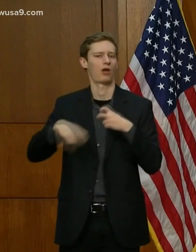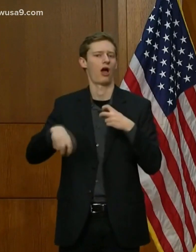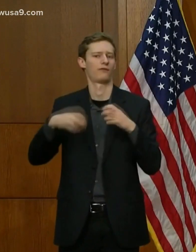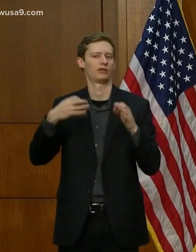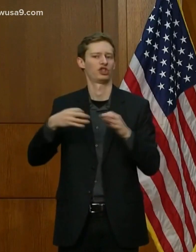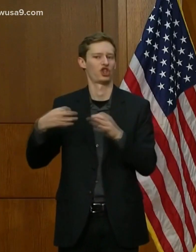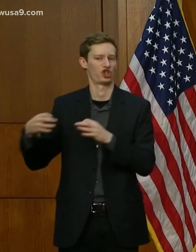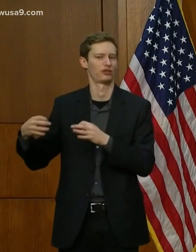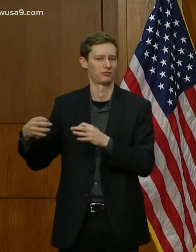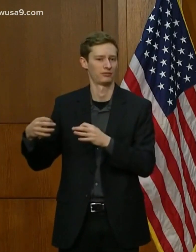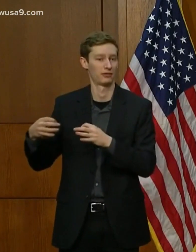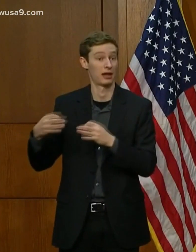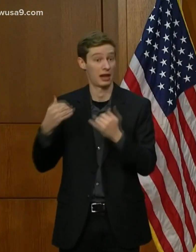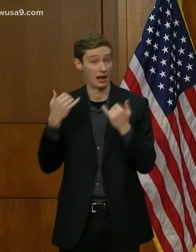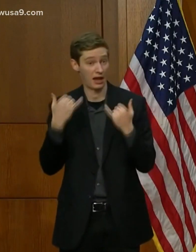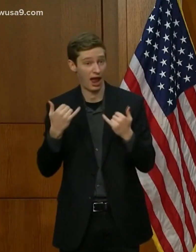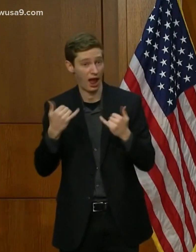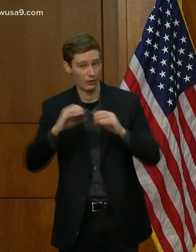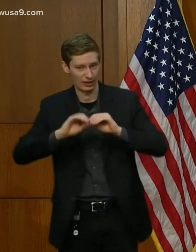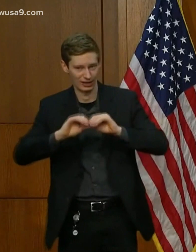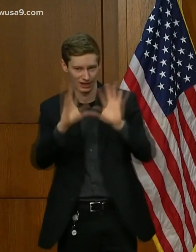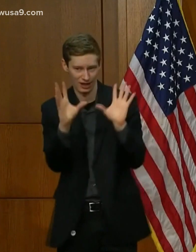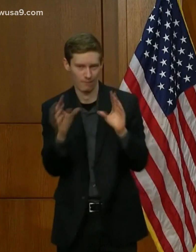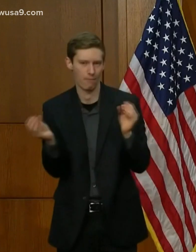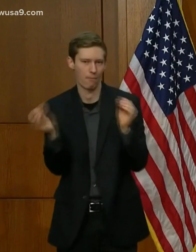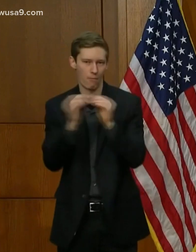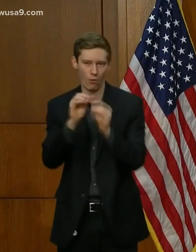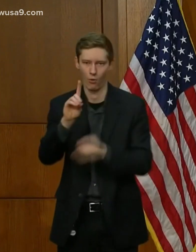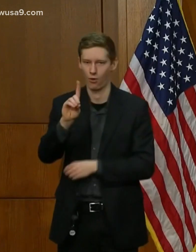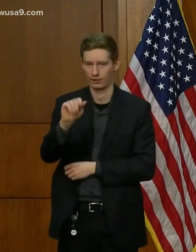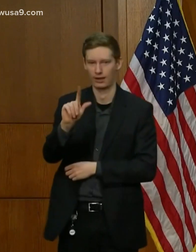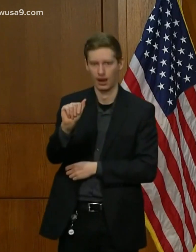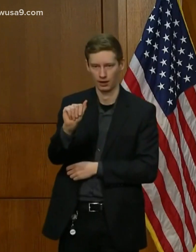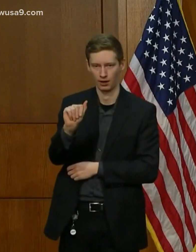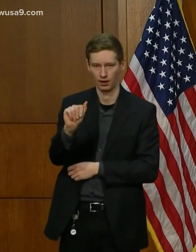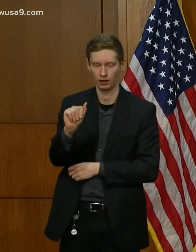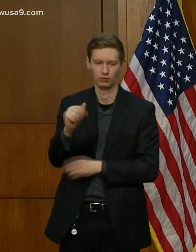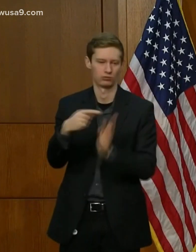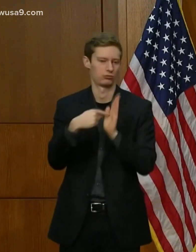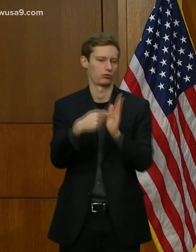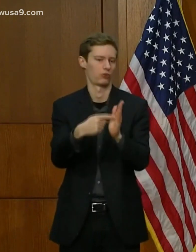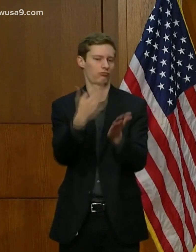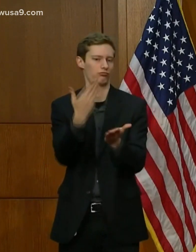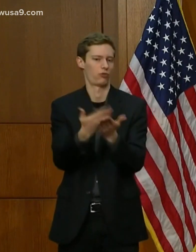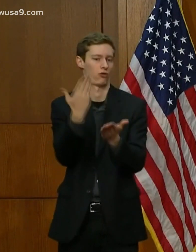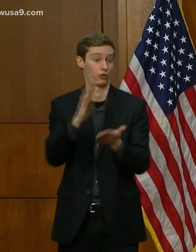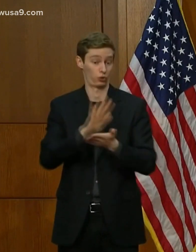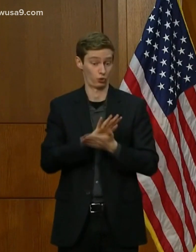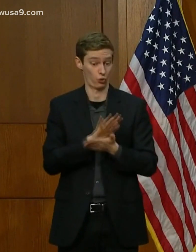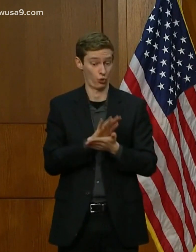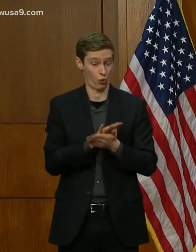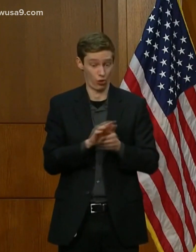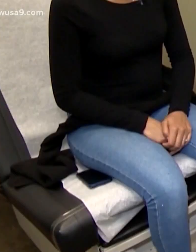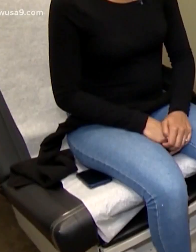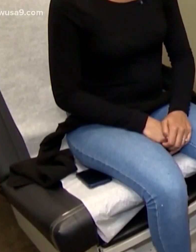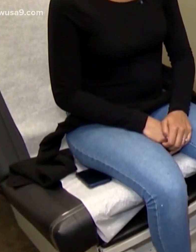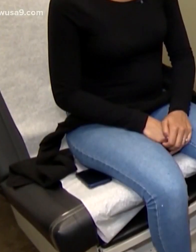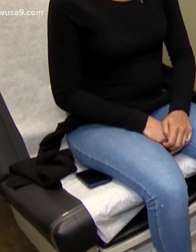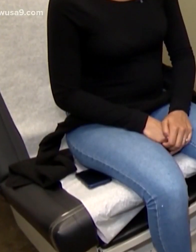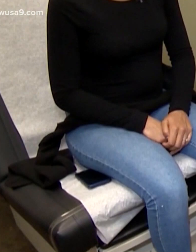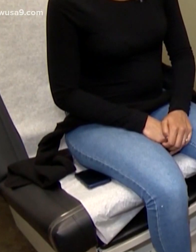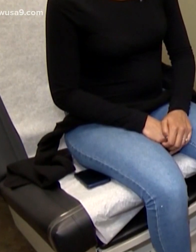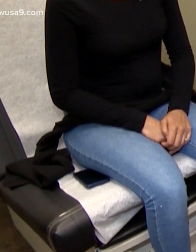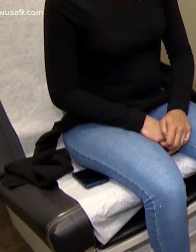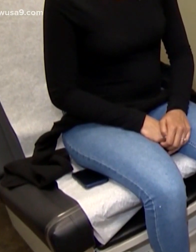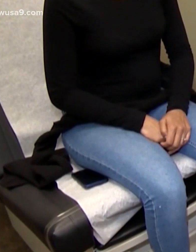And it suggests that schools don't have the kind of rapid spread that we've seen in some other congregate settings. He says